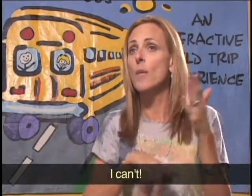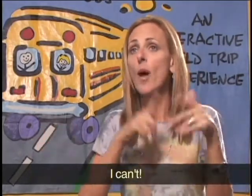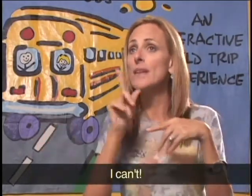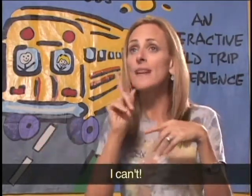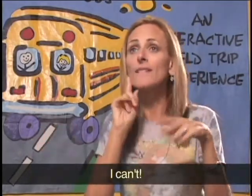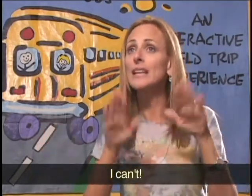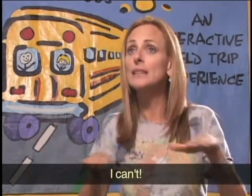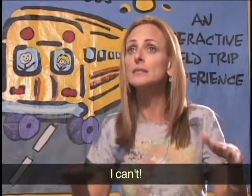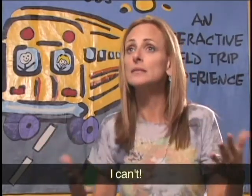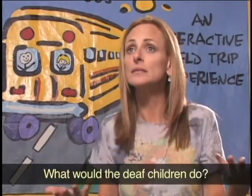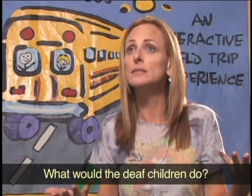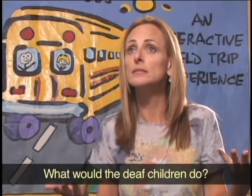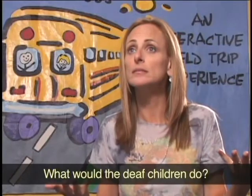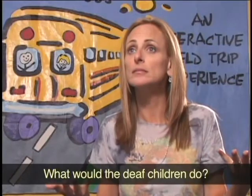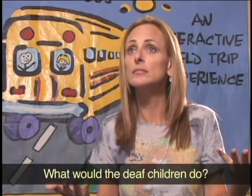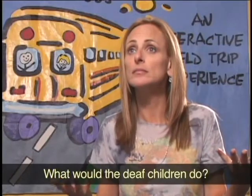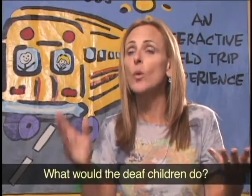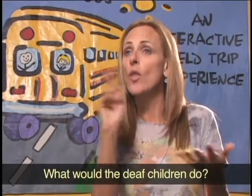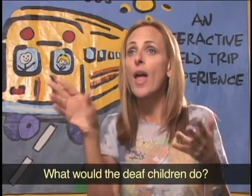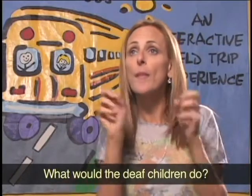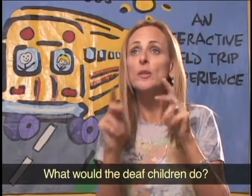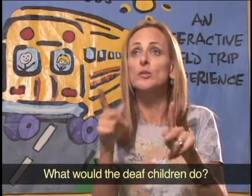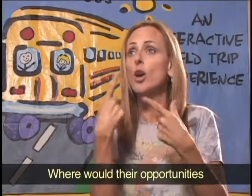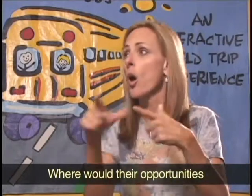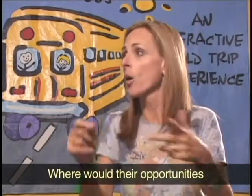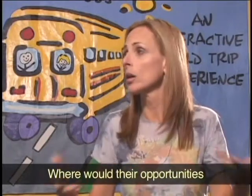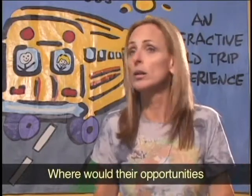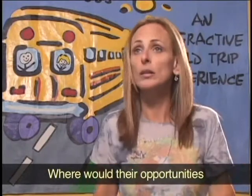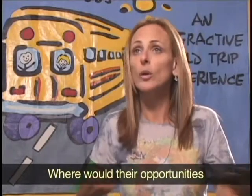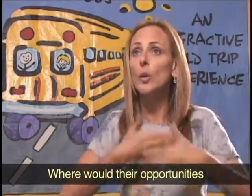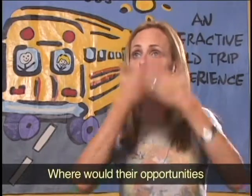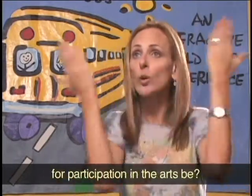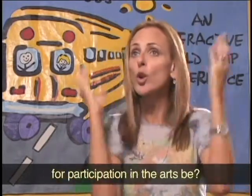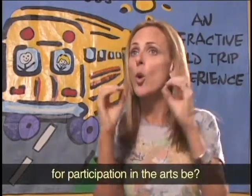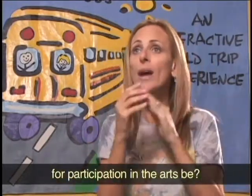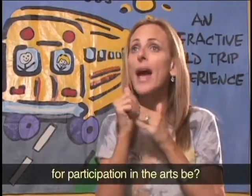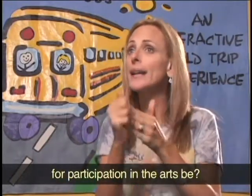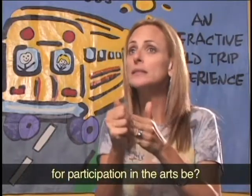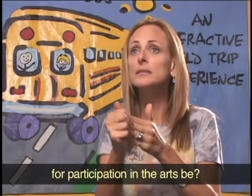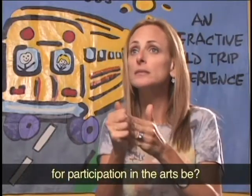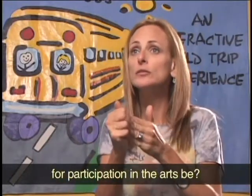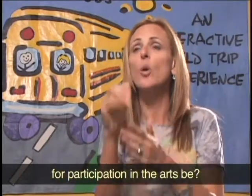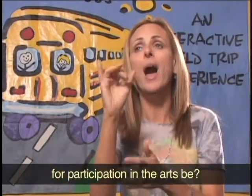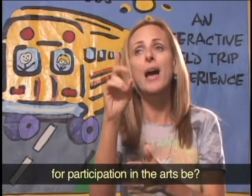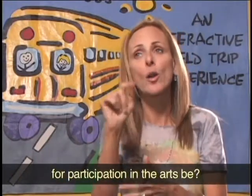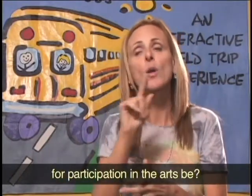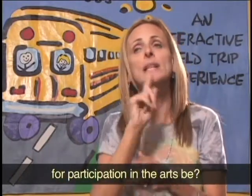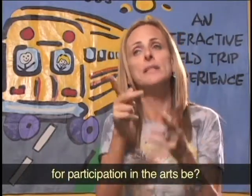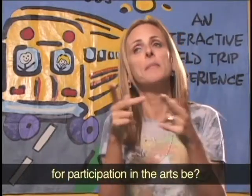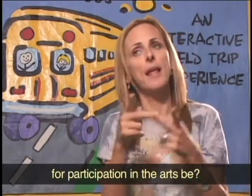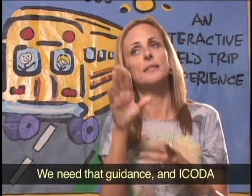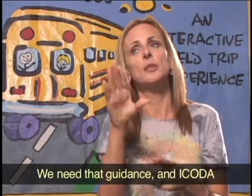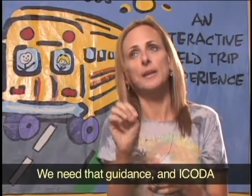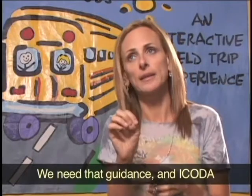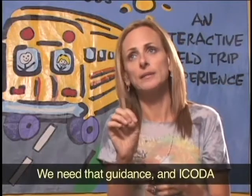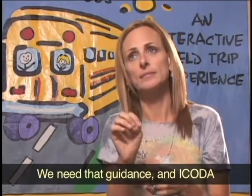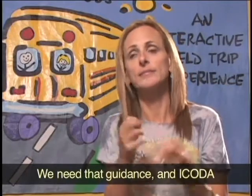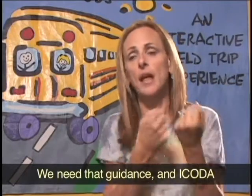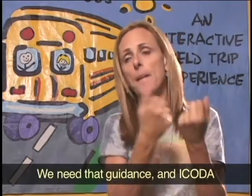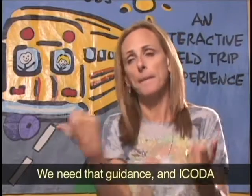can't. What would the deaf children do? Where would their opportunities for participation in the arts be? We need that guidance